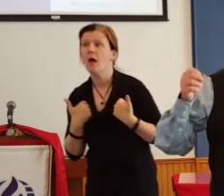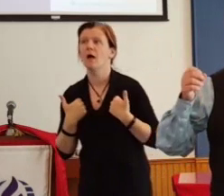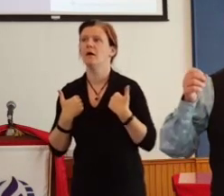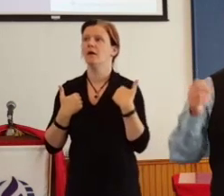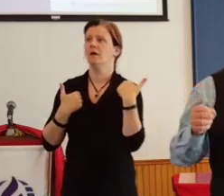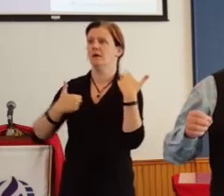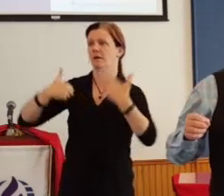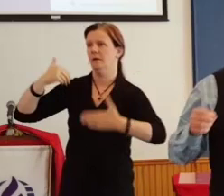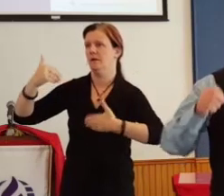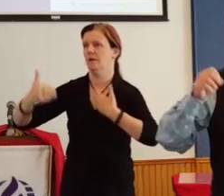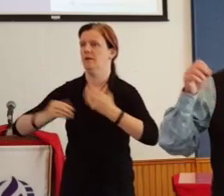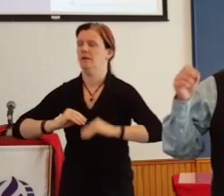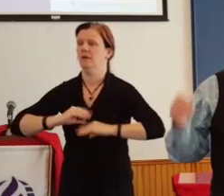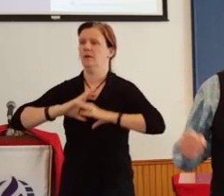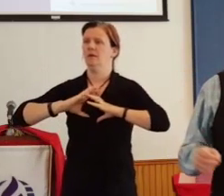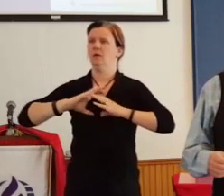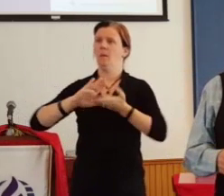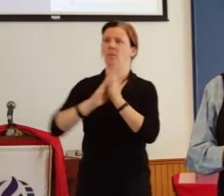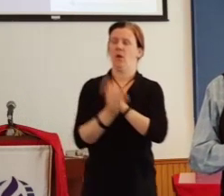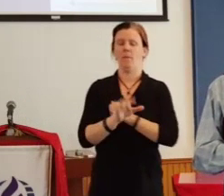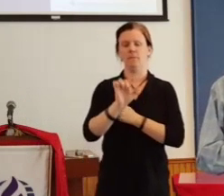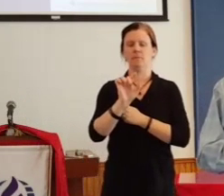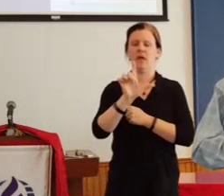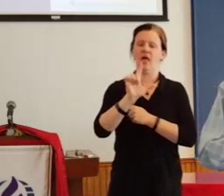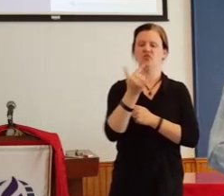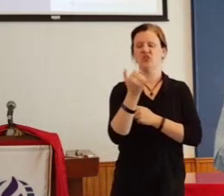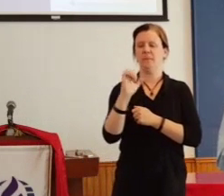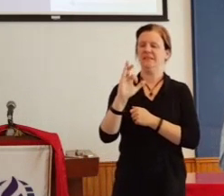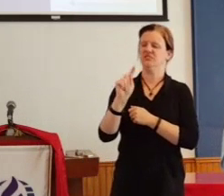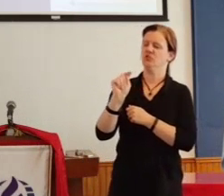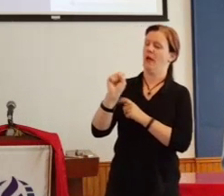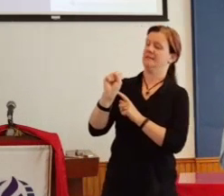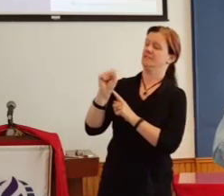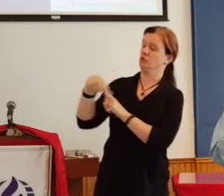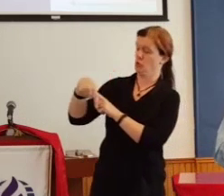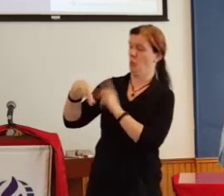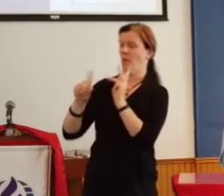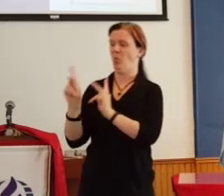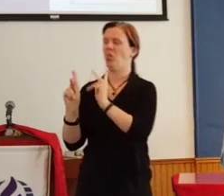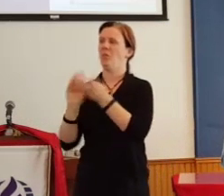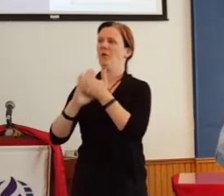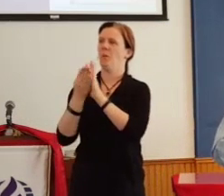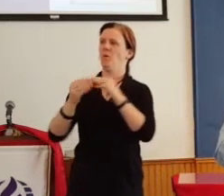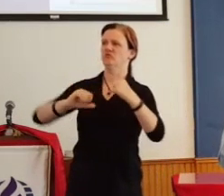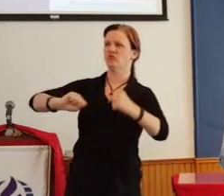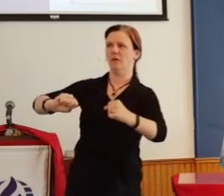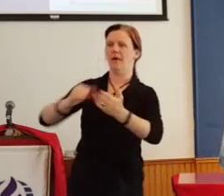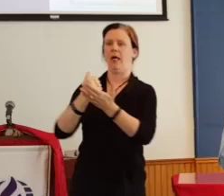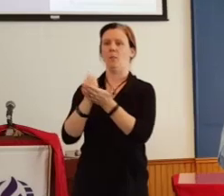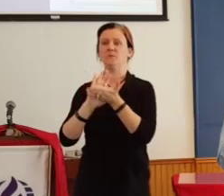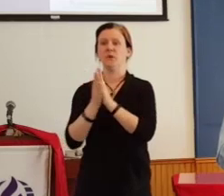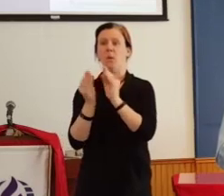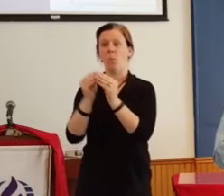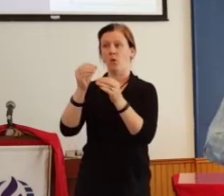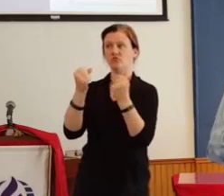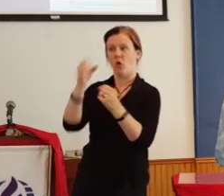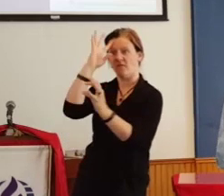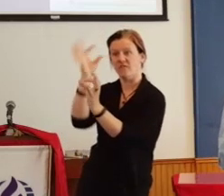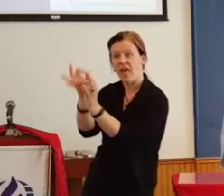a GLBTSQ people, which will help us to grow as Christians, and which will strengthen